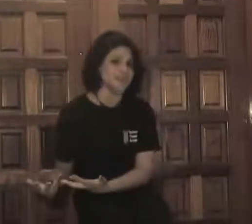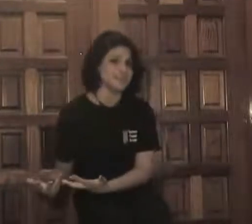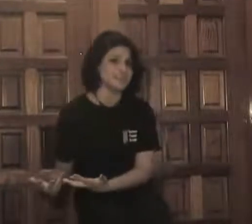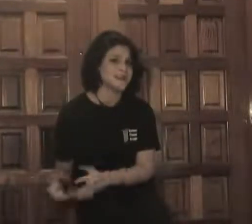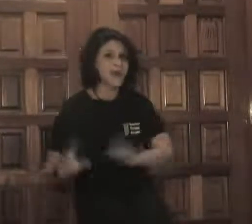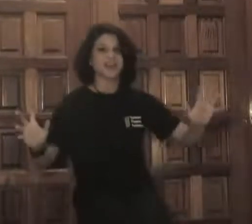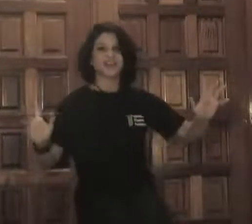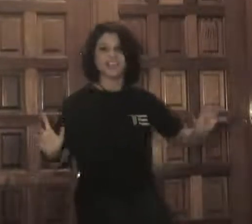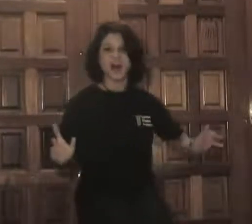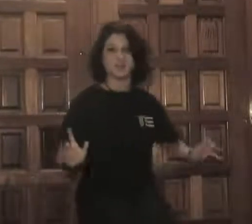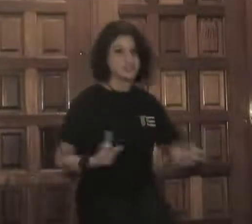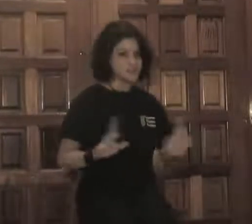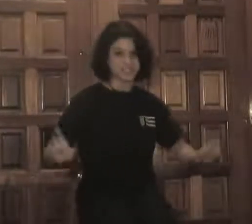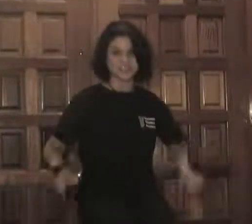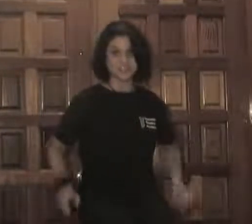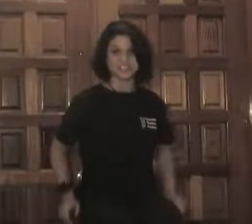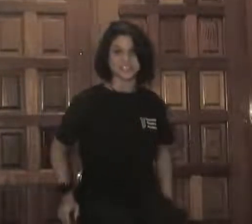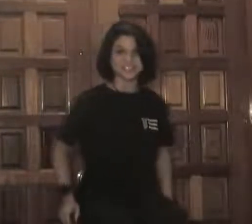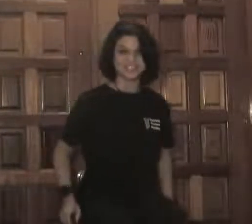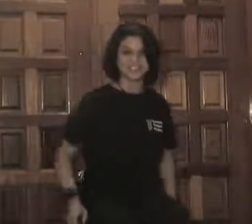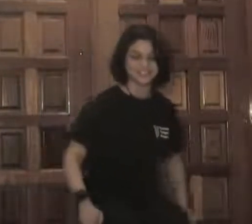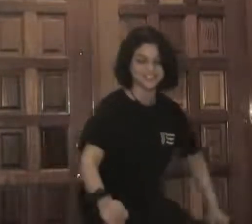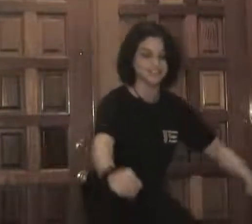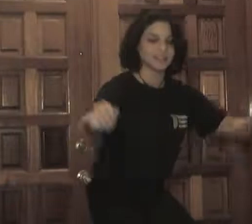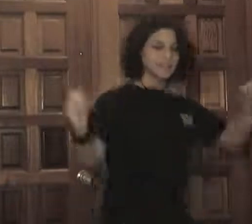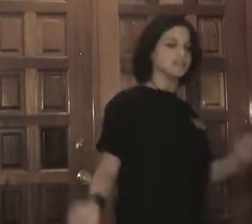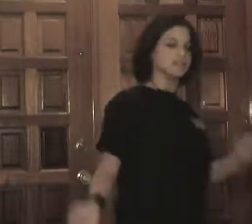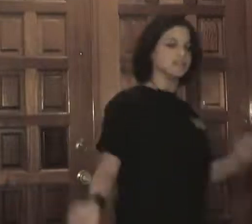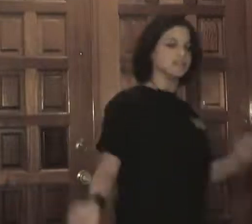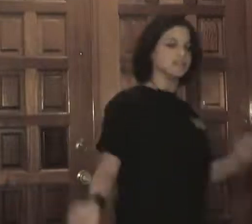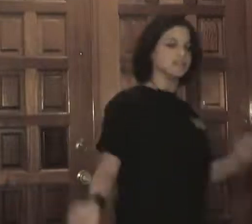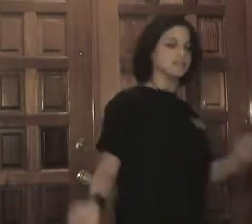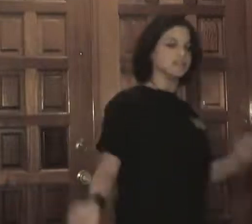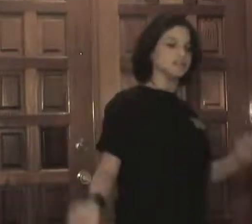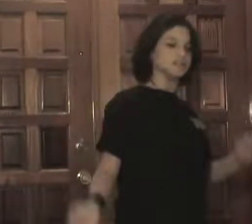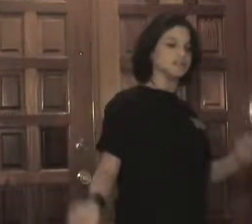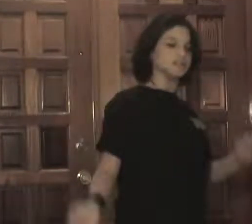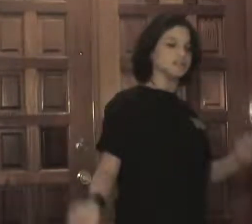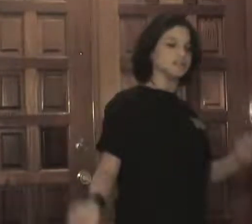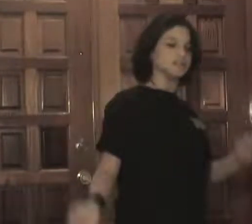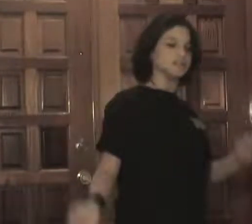brains and I have human brains and I'm not going to tell you which is which. little more. Now